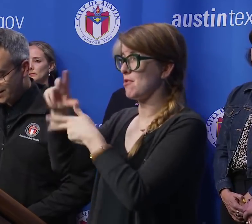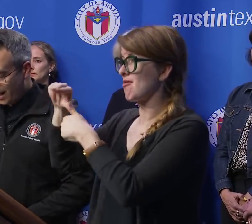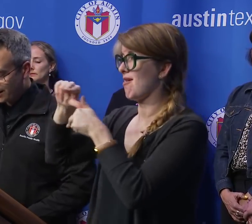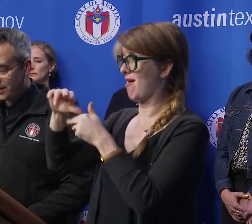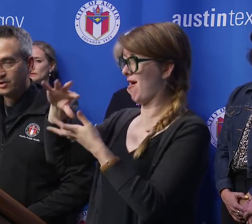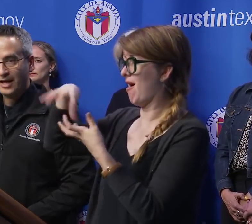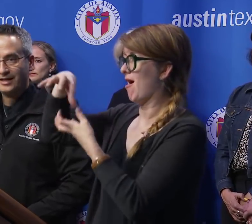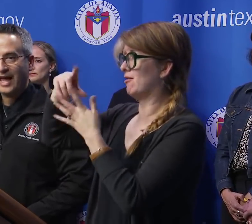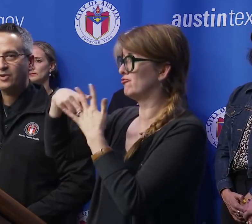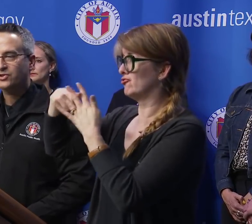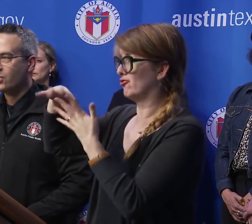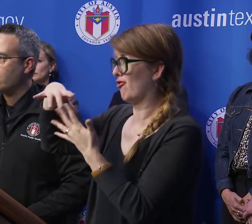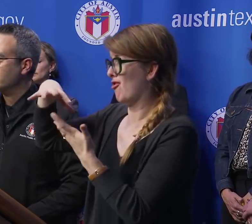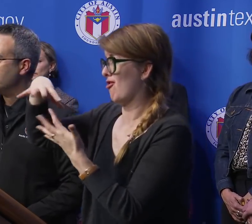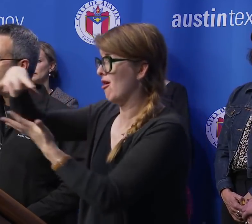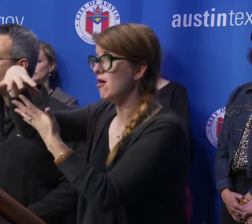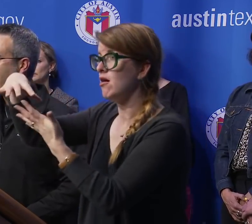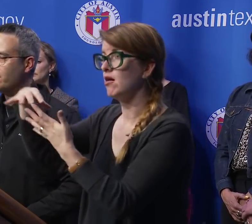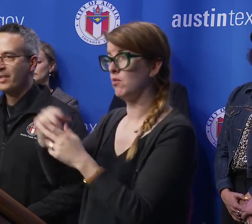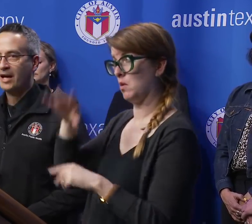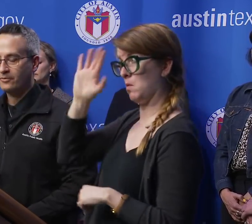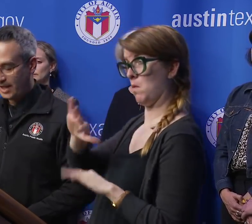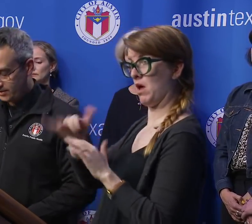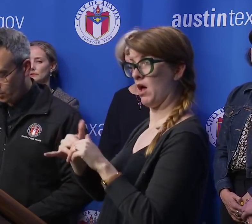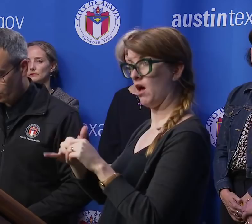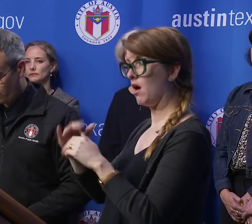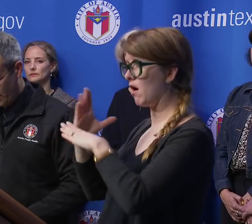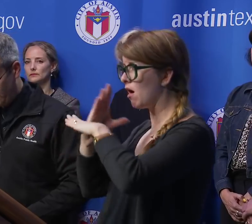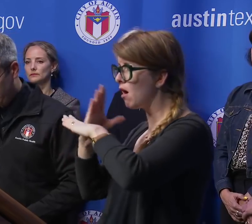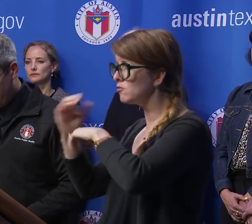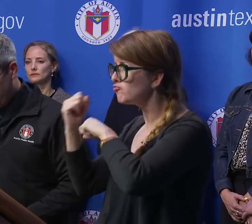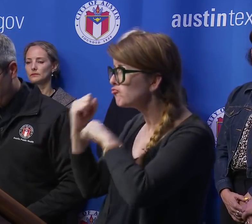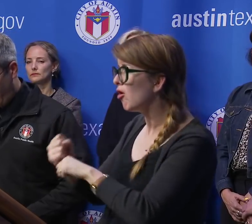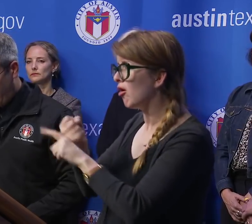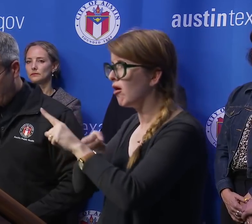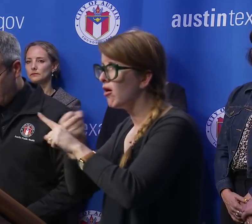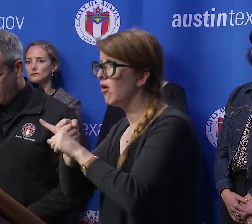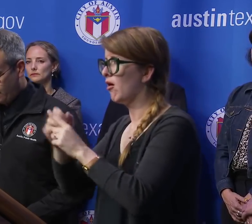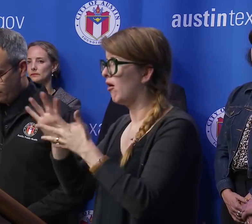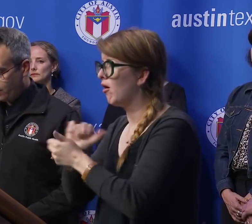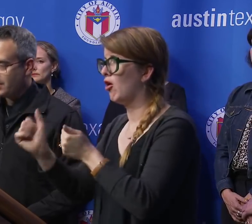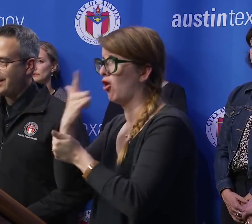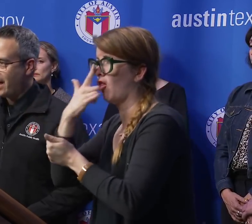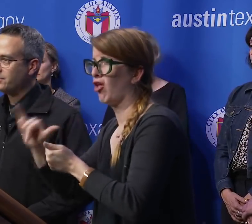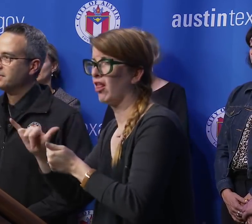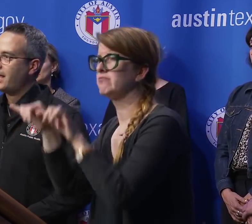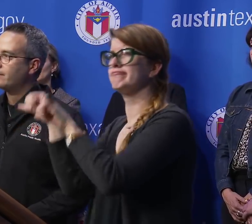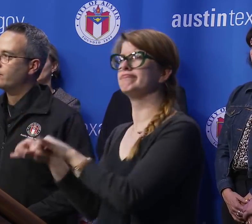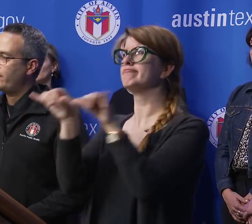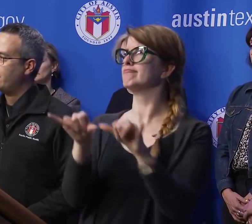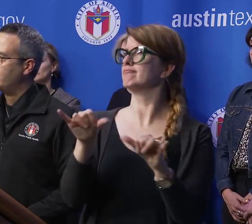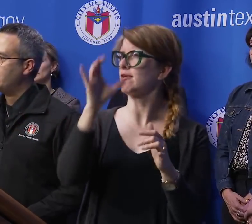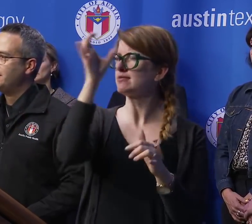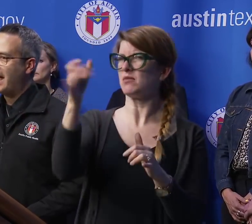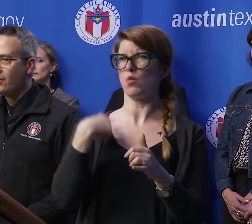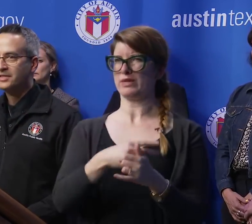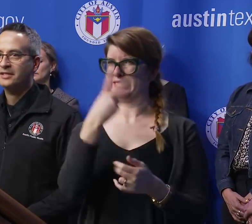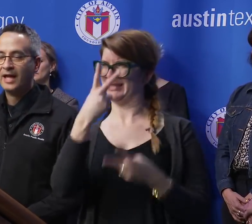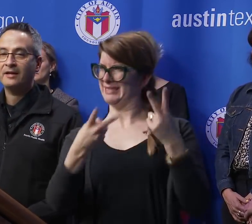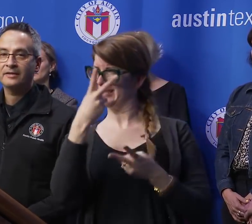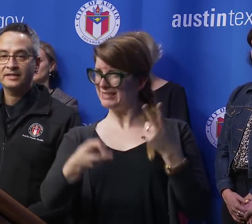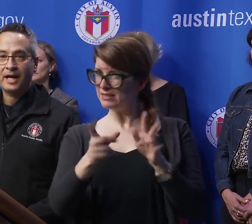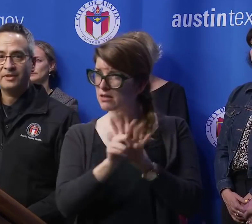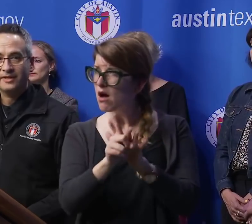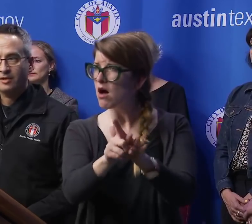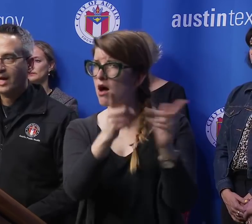It is not clear yet how strong or how impactful that storm will be. But now is the time to prepare. Now